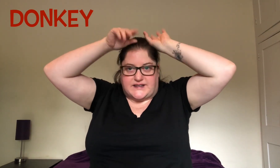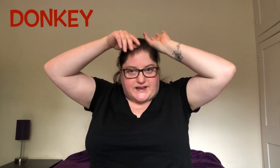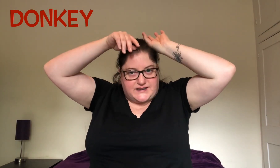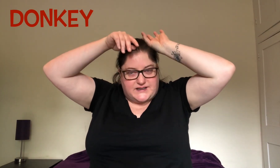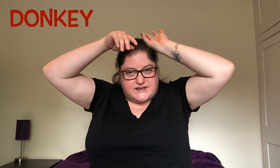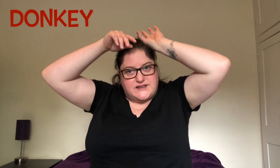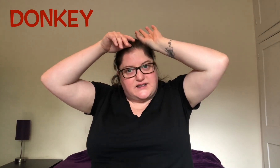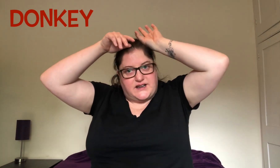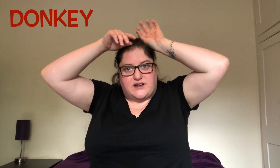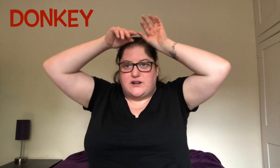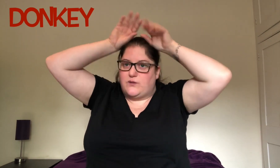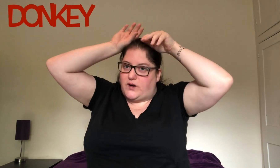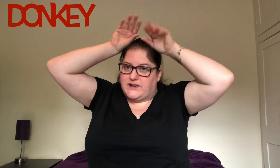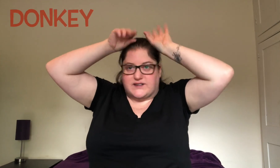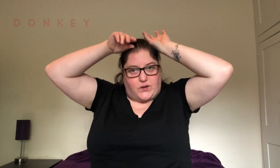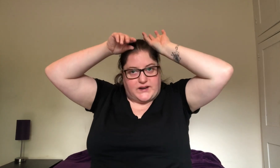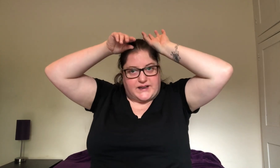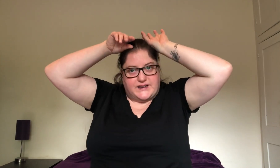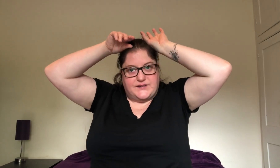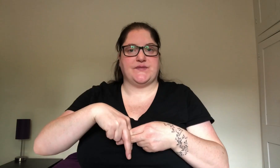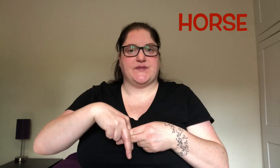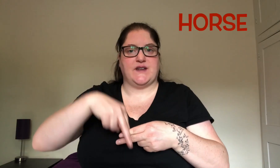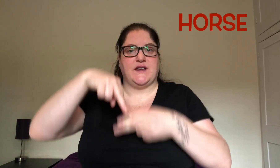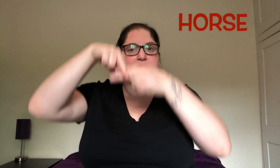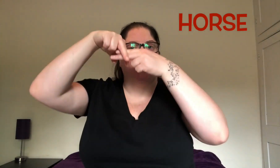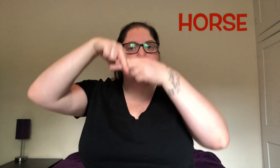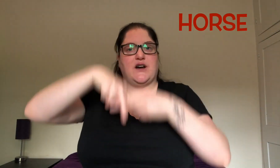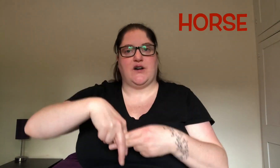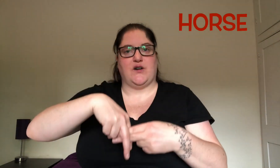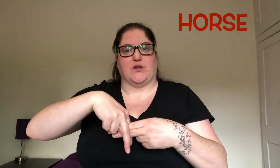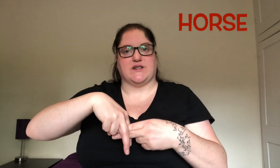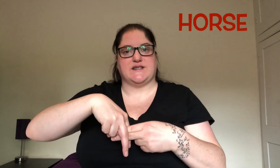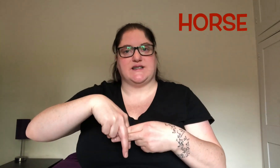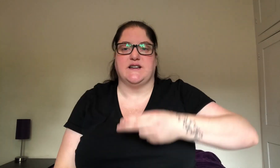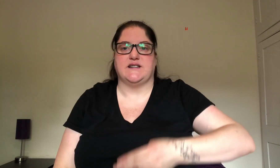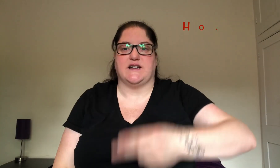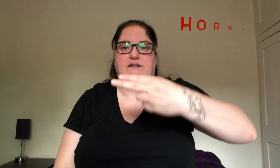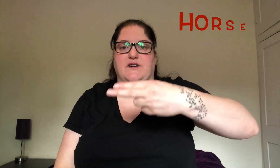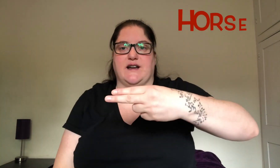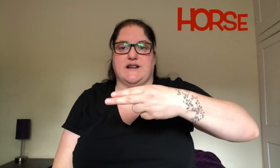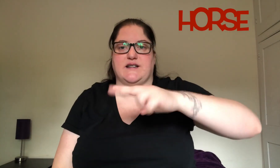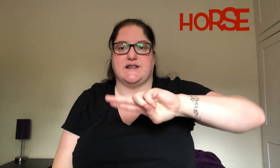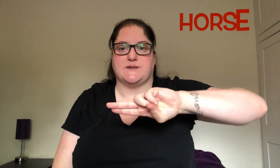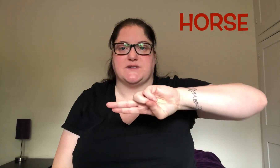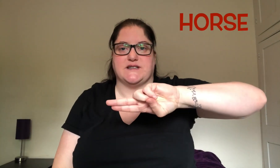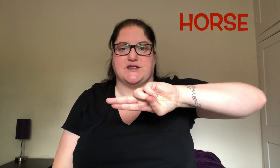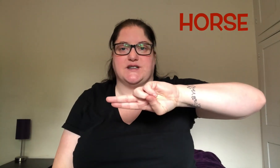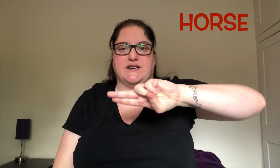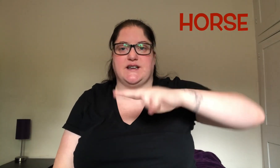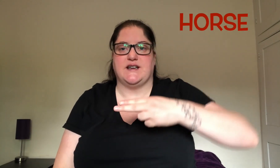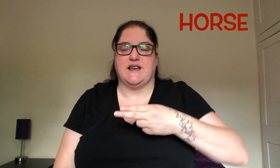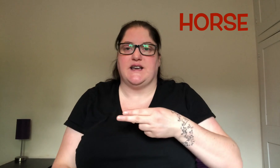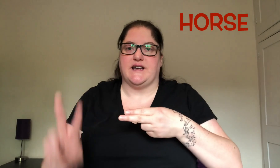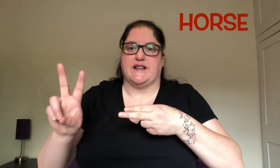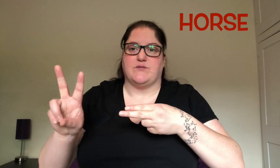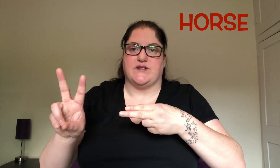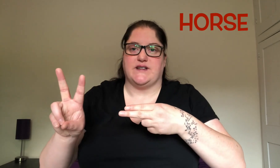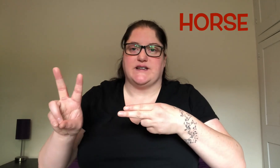that. Like a wonky donkey. Horse. So have your hand in this position and then bring these